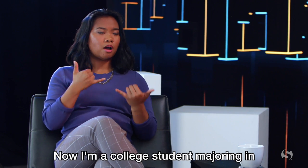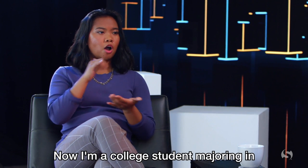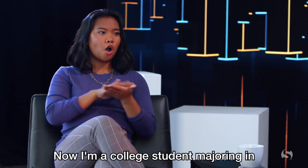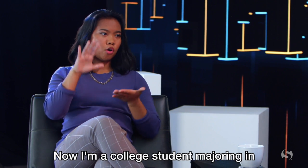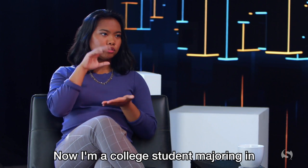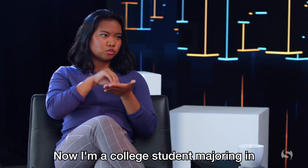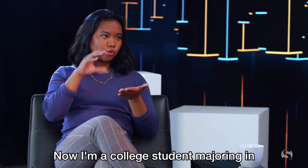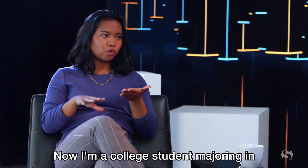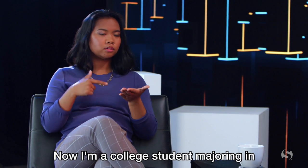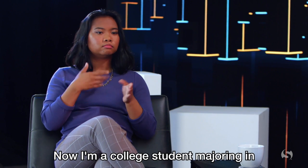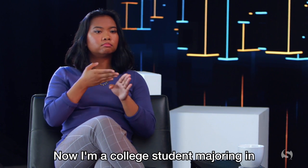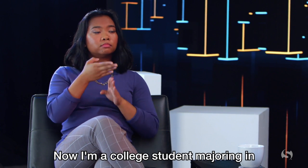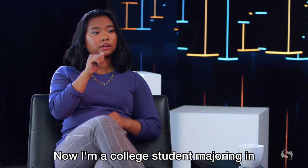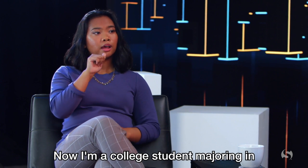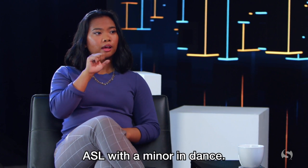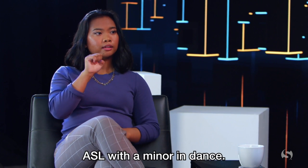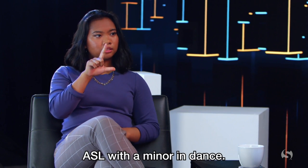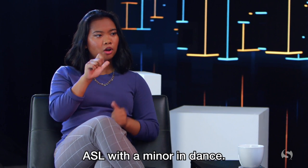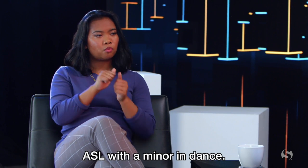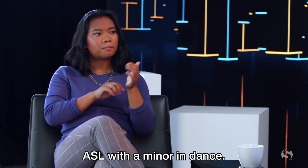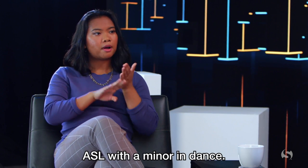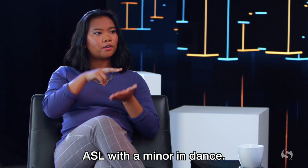Now I'm a college student majoring in ASL with a minor in dance.